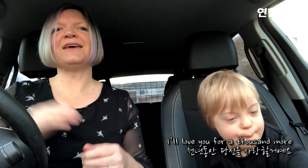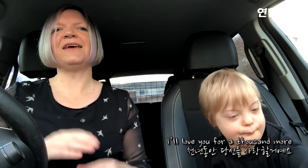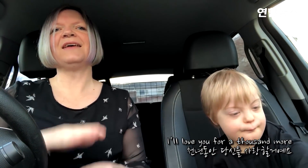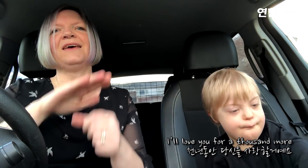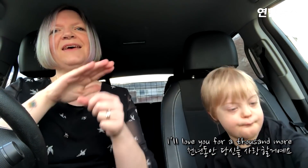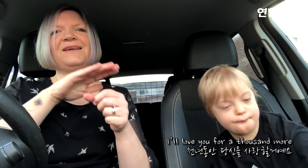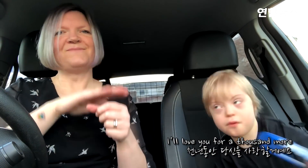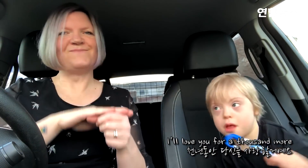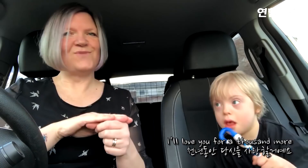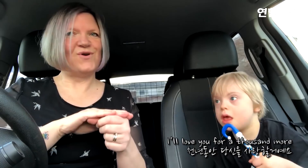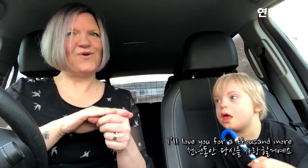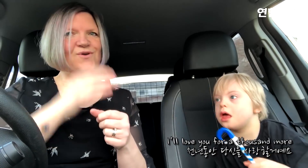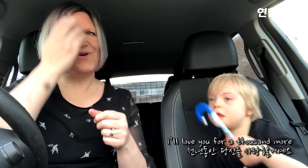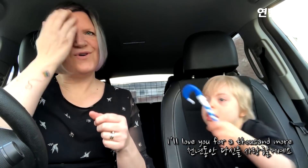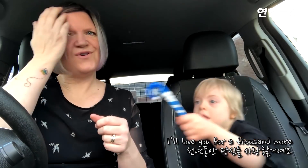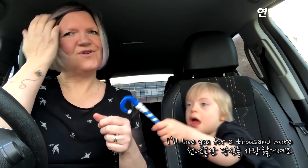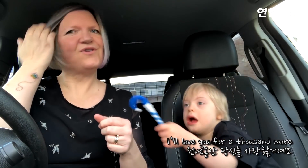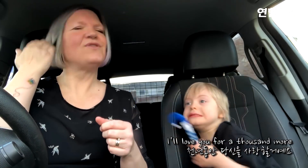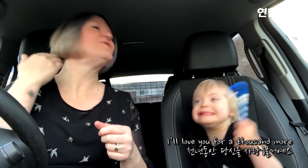years